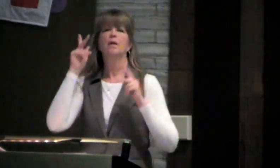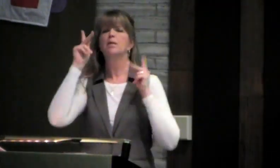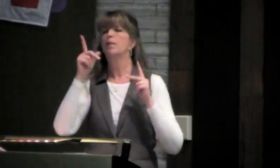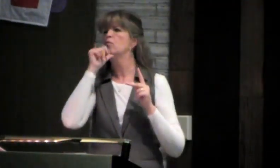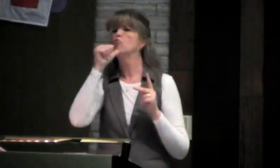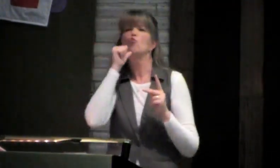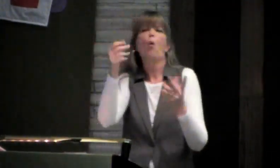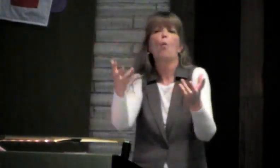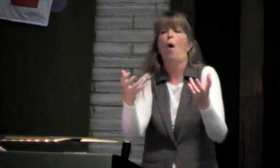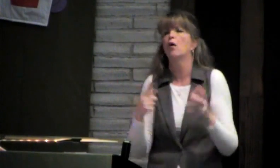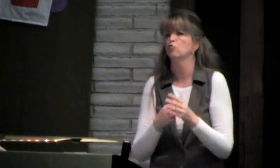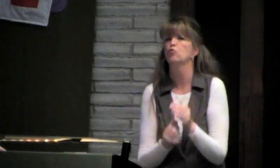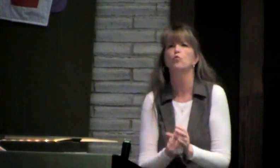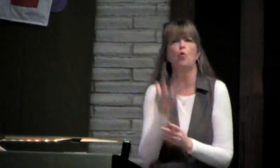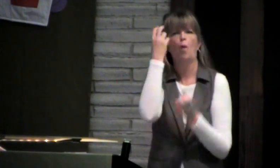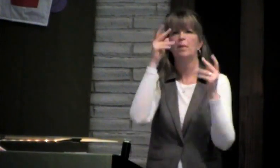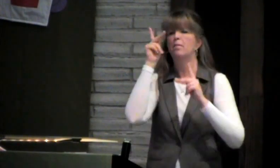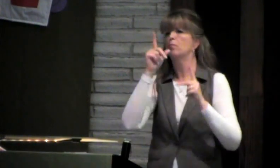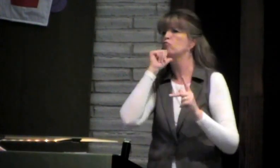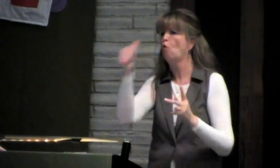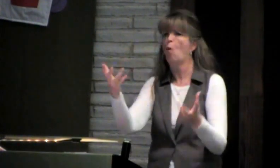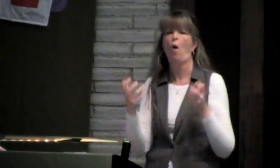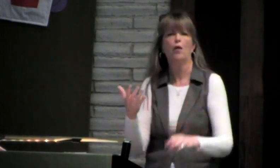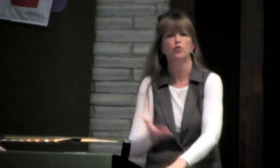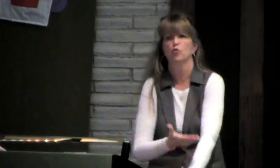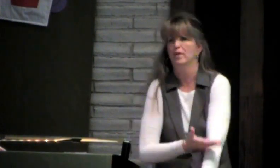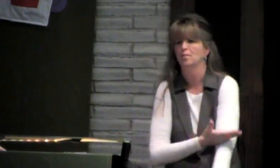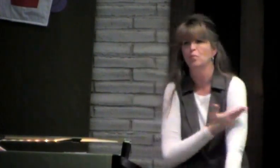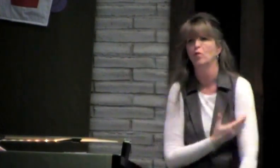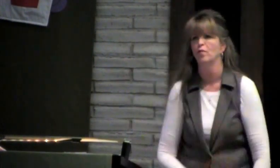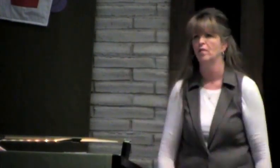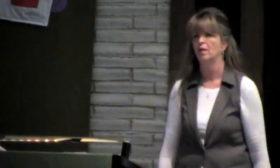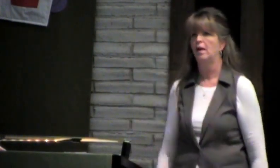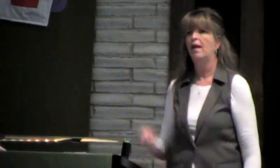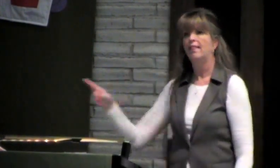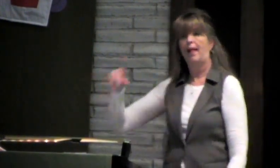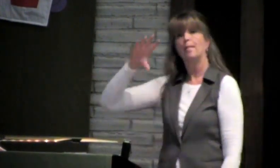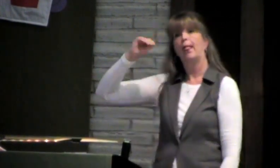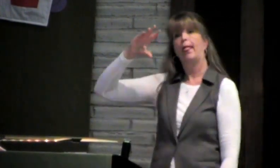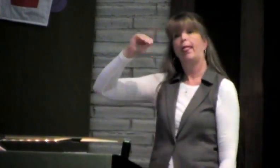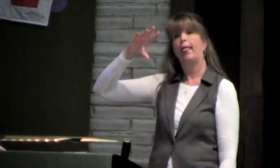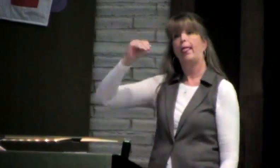wanted to stay the way they were. They didn't want to grow. Some people don't want to improve.